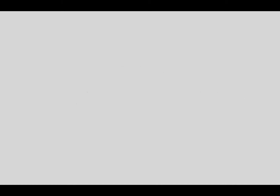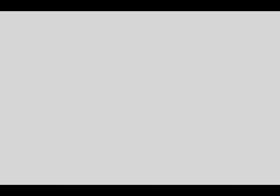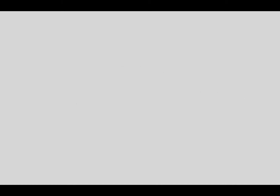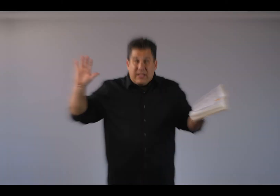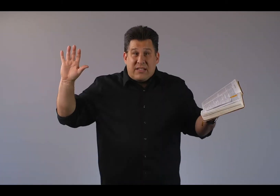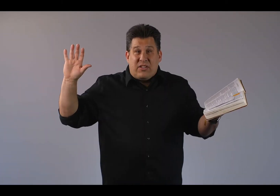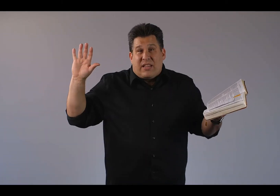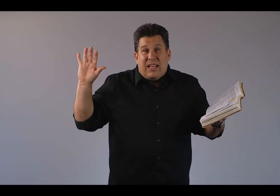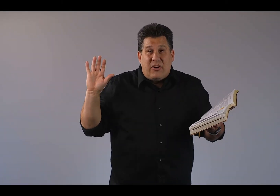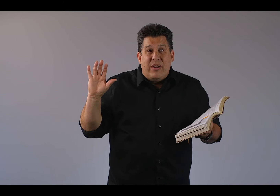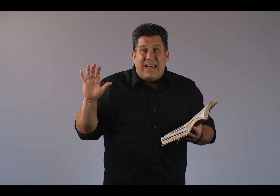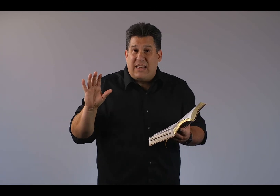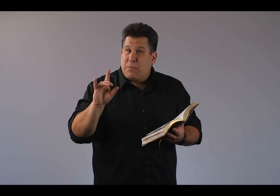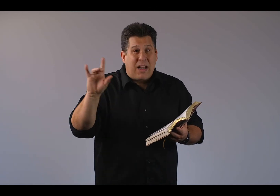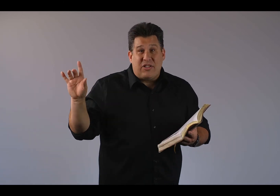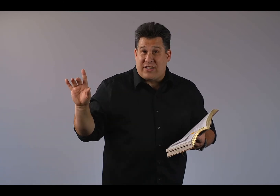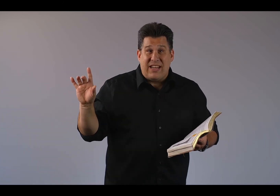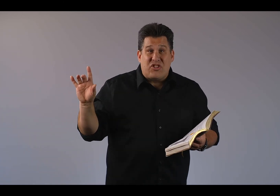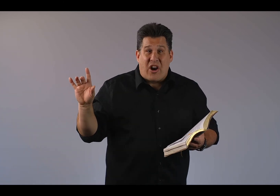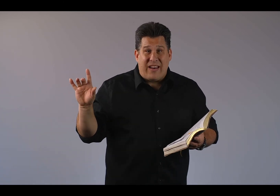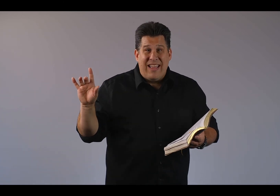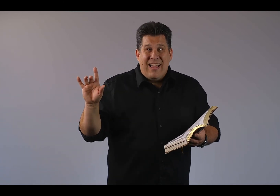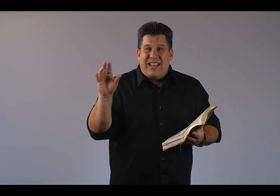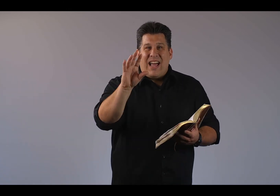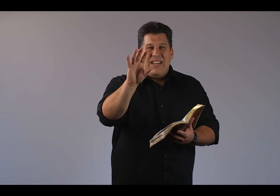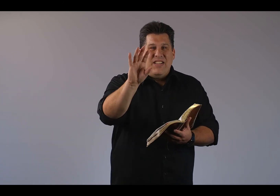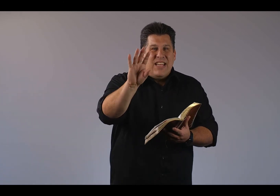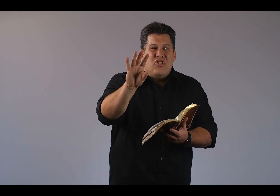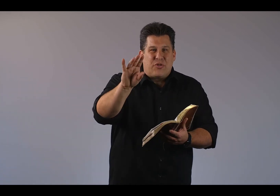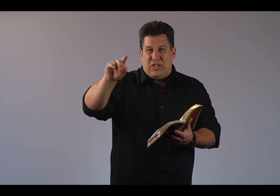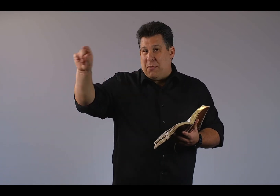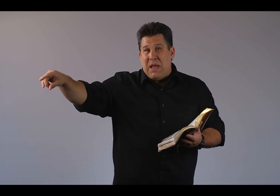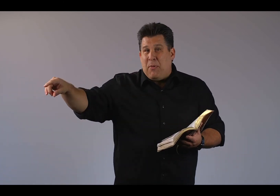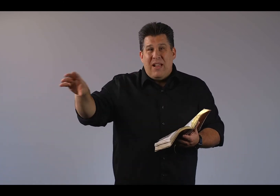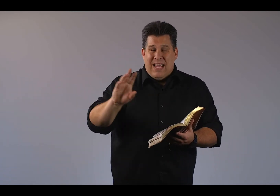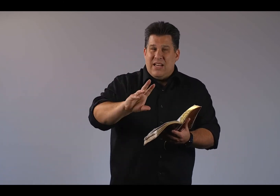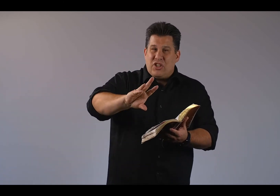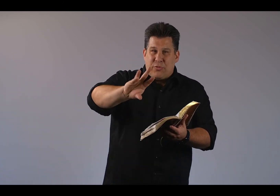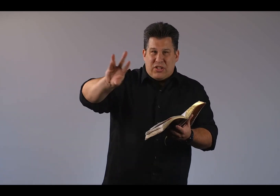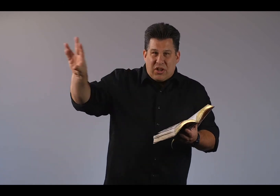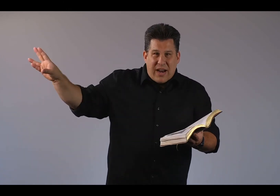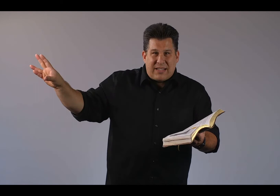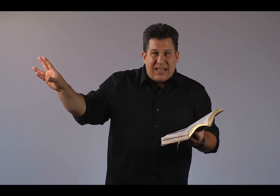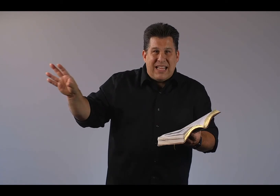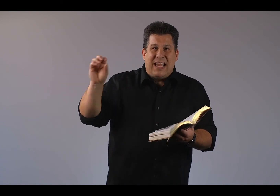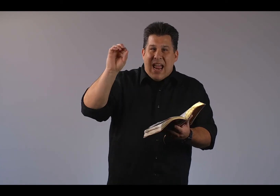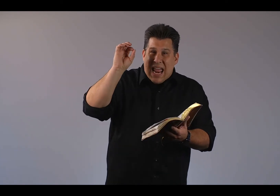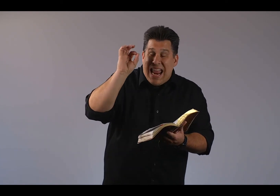thinking, okay, this is just getting a little ridiculous, but God's just getting started. God didn't just reach the people. He didn't just reach the greatest and least. He